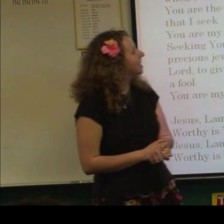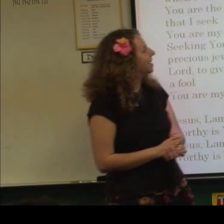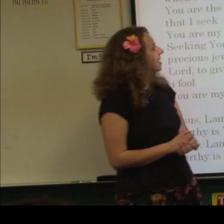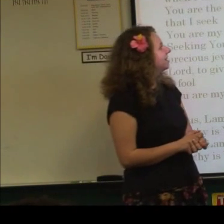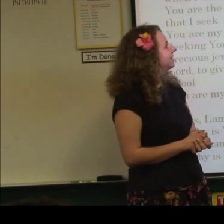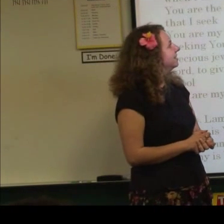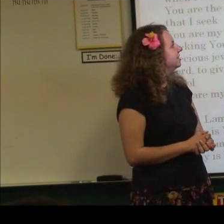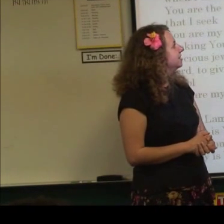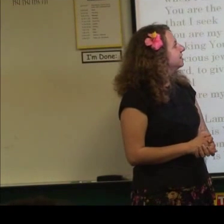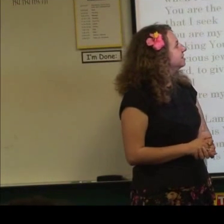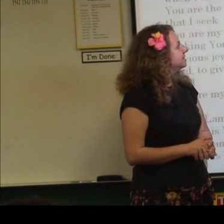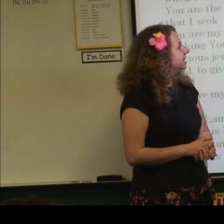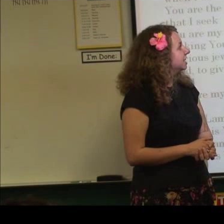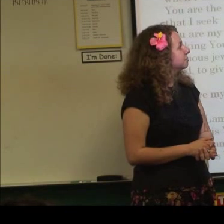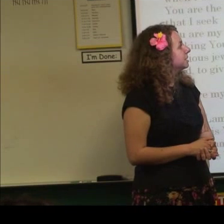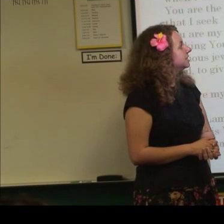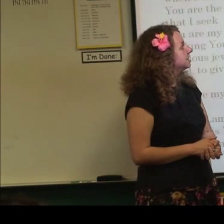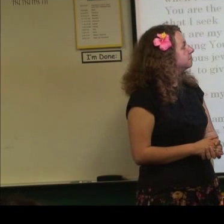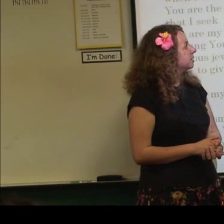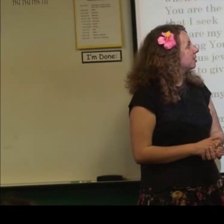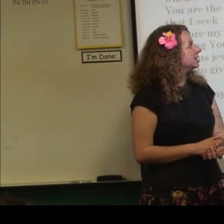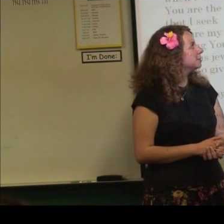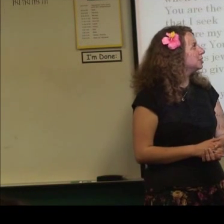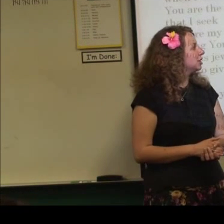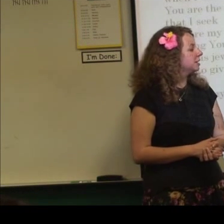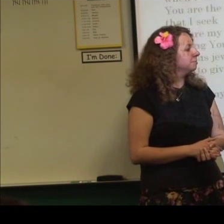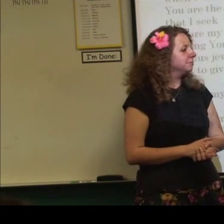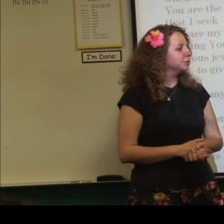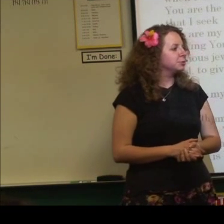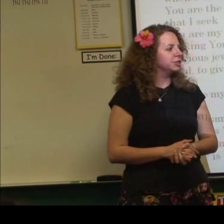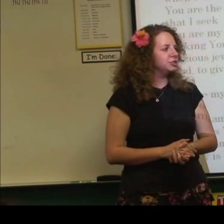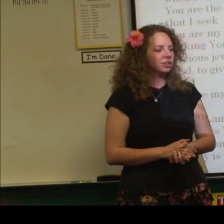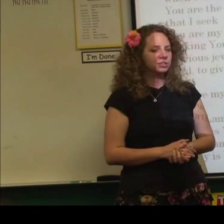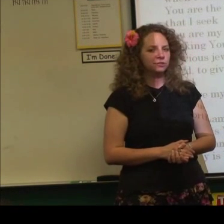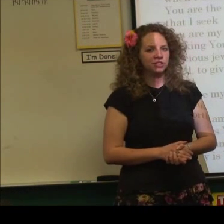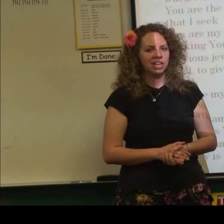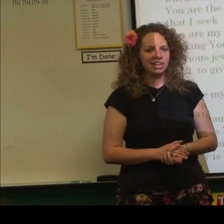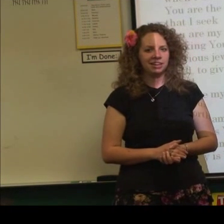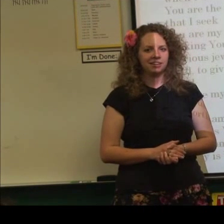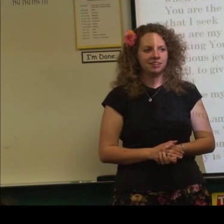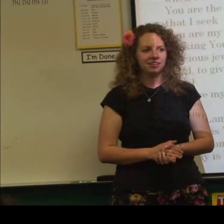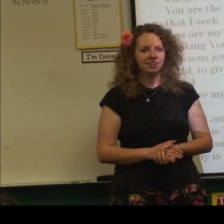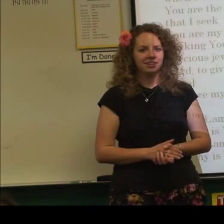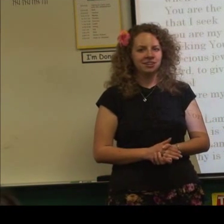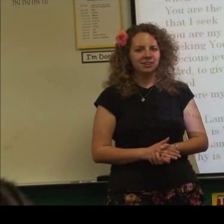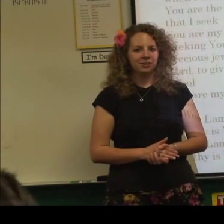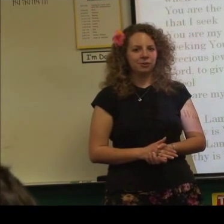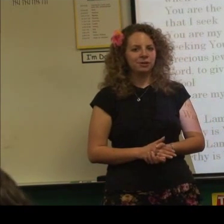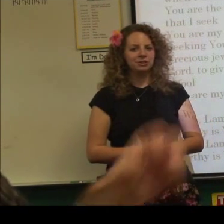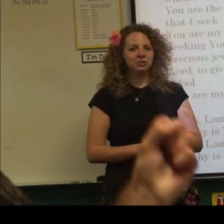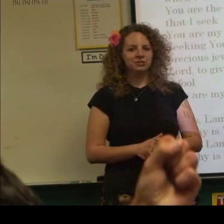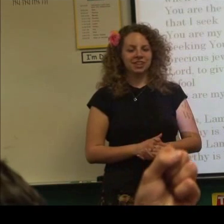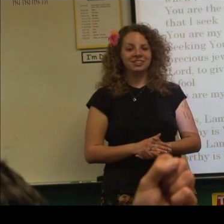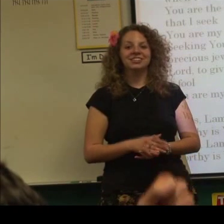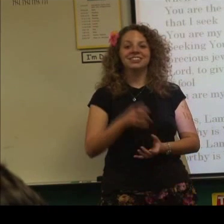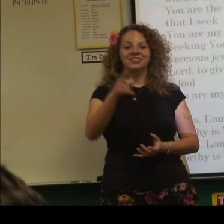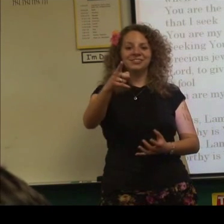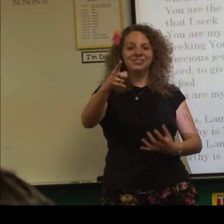And then, taking my sin, my cross, my shame. So what did you guys do for taking? Or what did you do for that? Ooh,